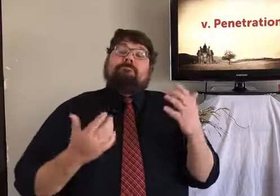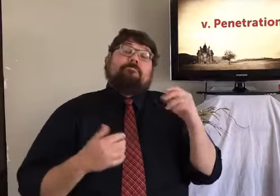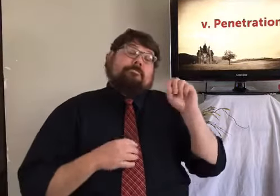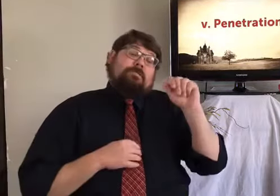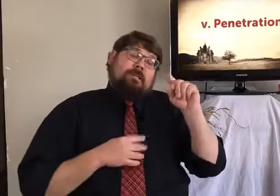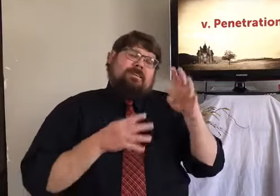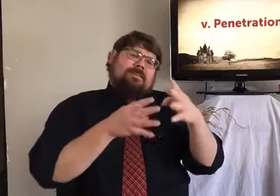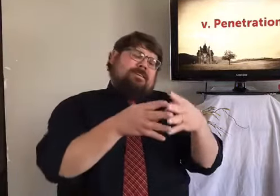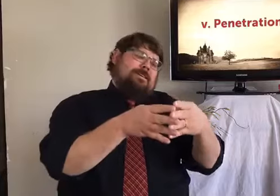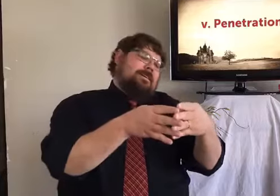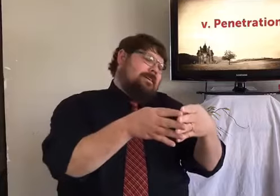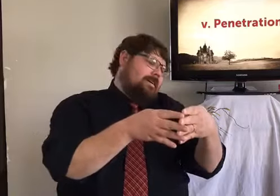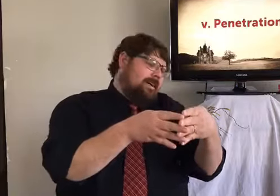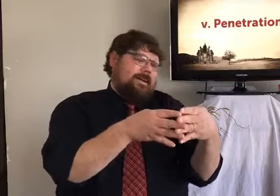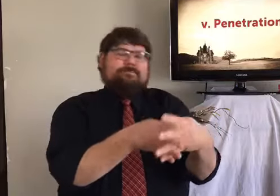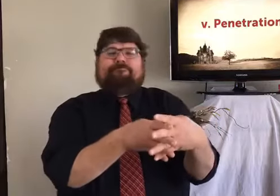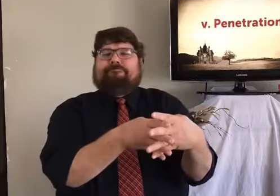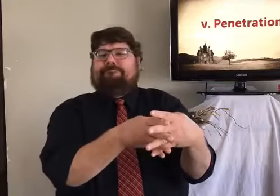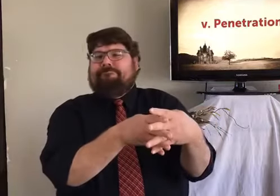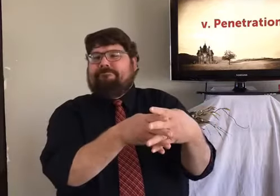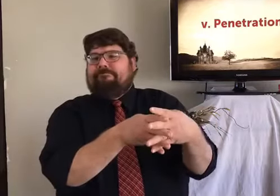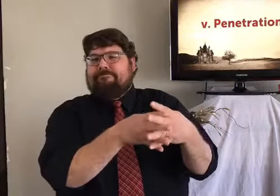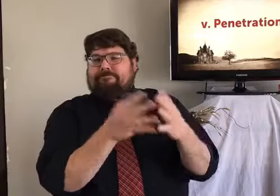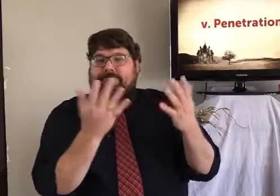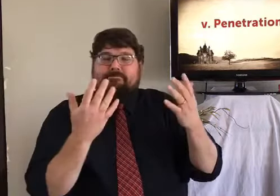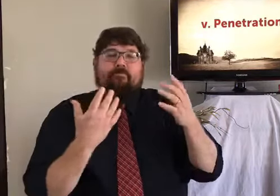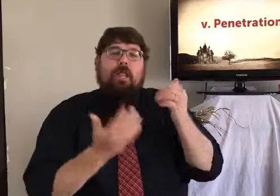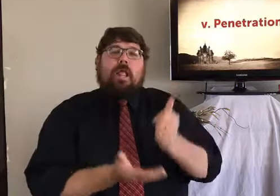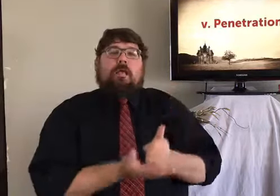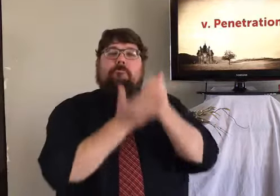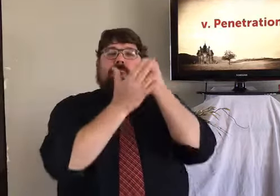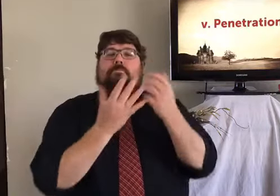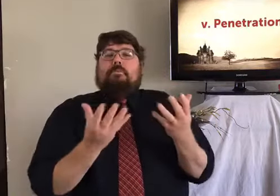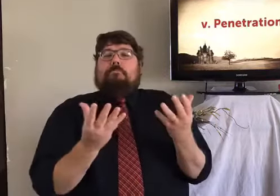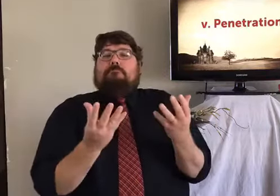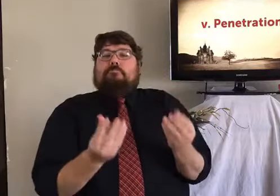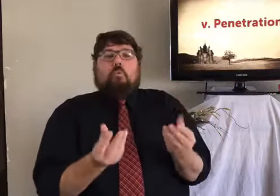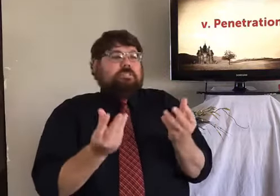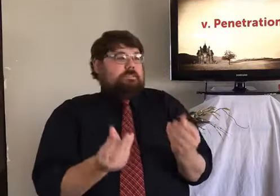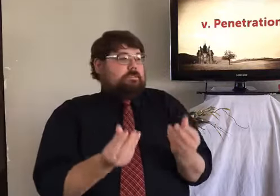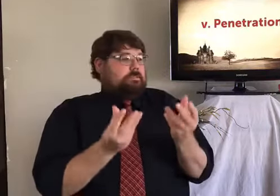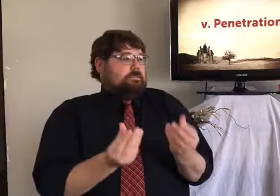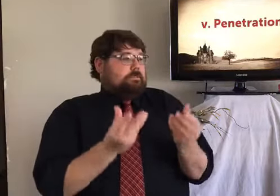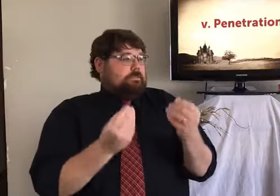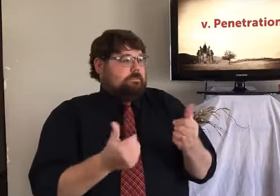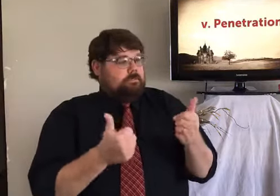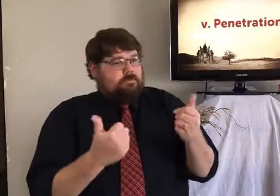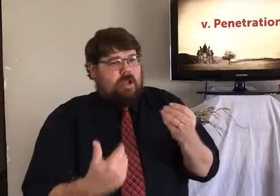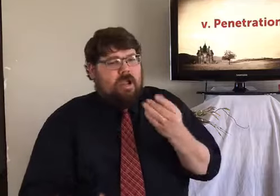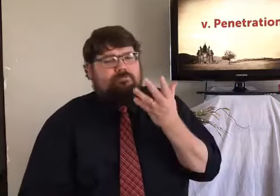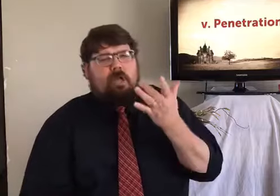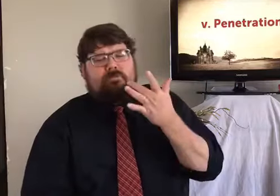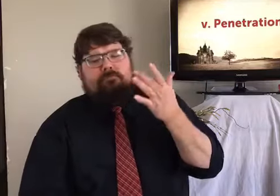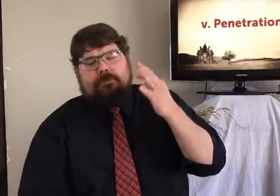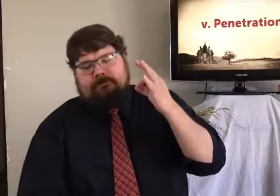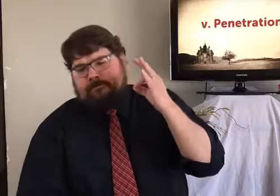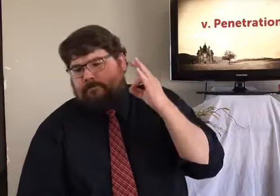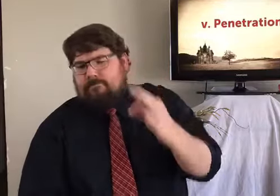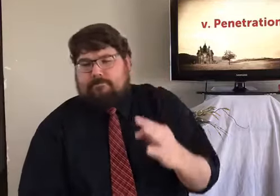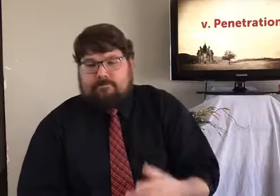and Tali both say, it was excellent. So the salt really soaked through the meat and left it moist.